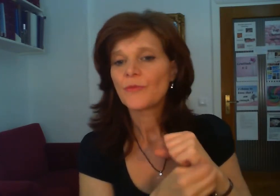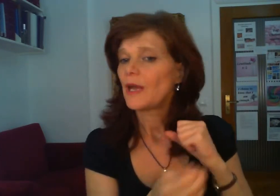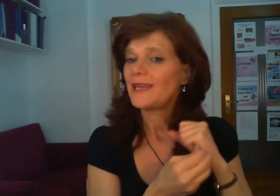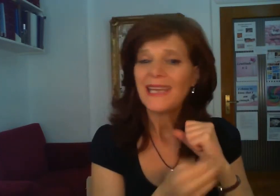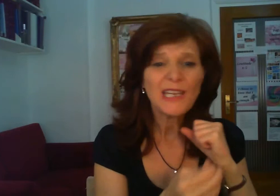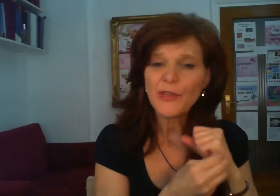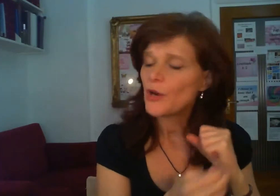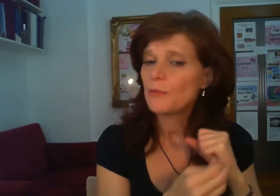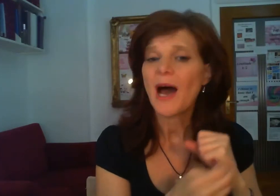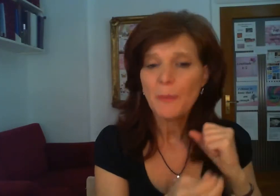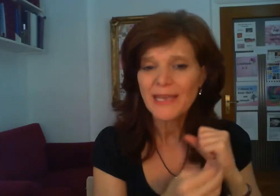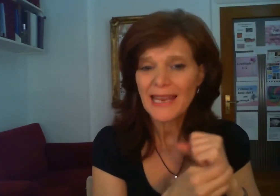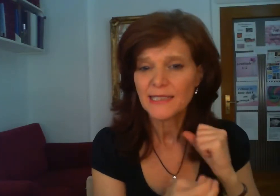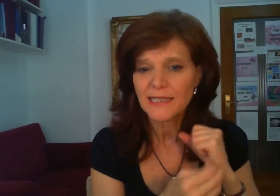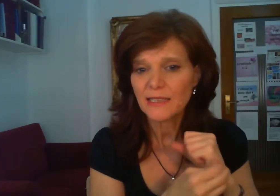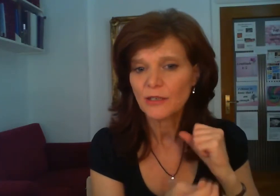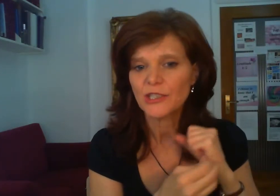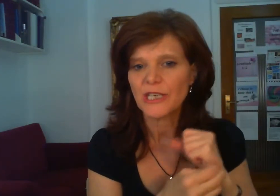and even though i'm up against technology